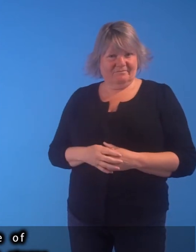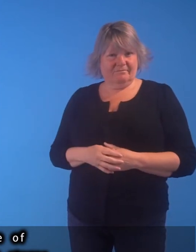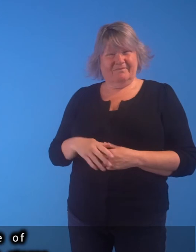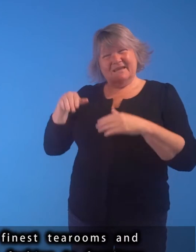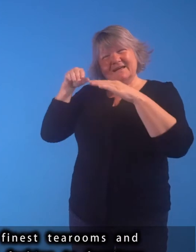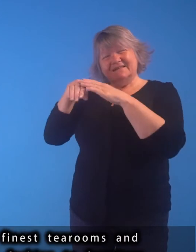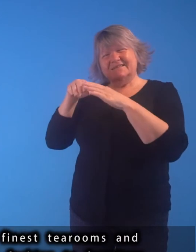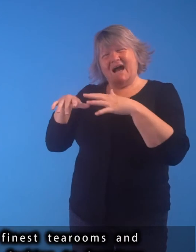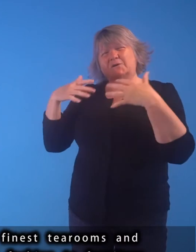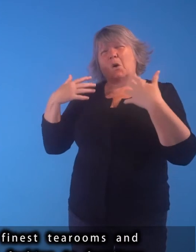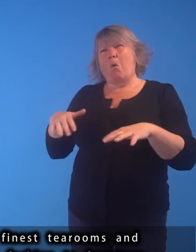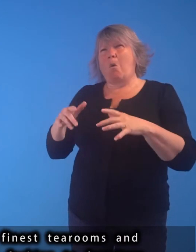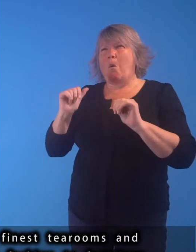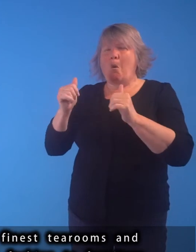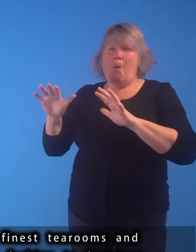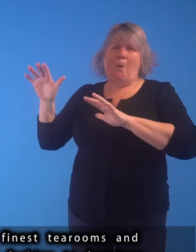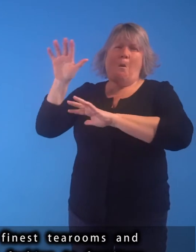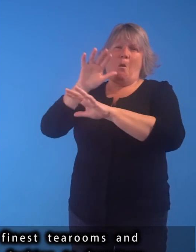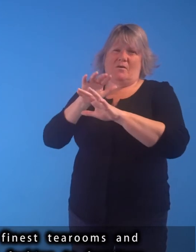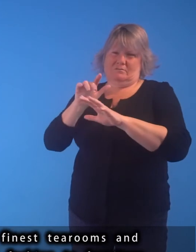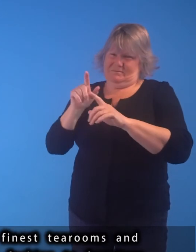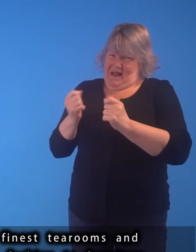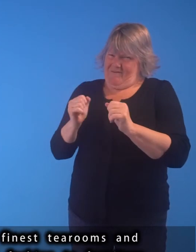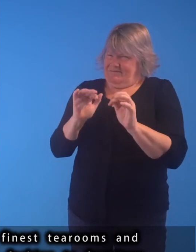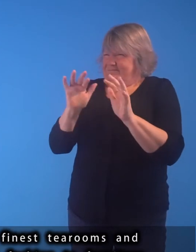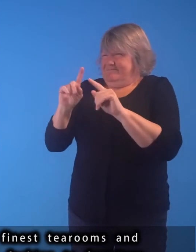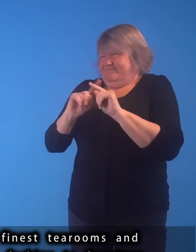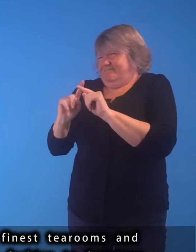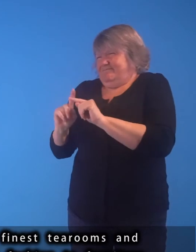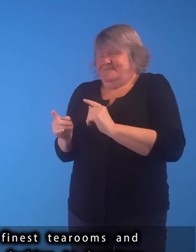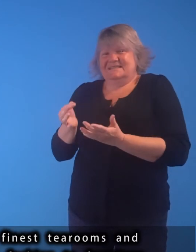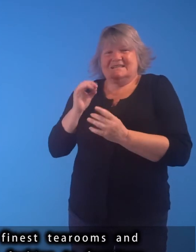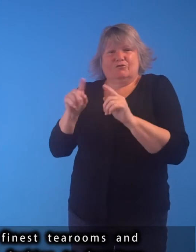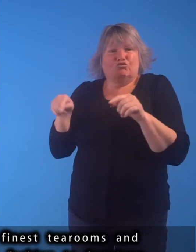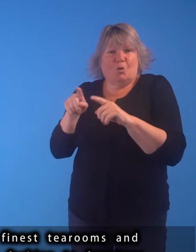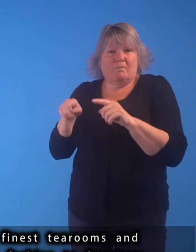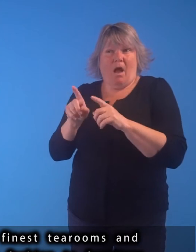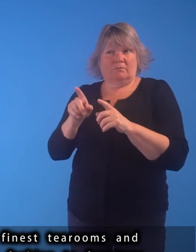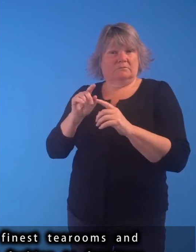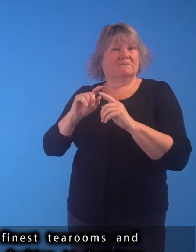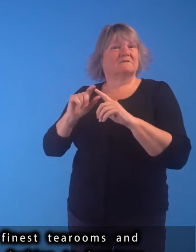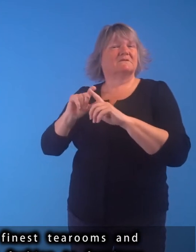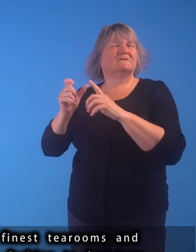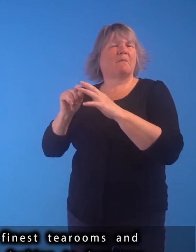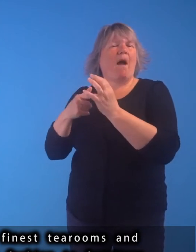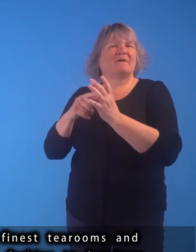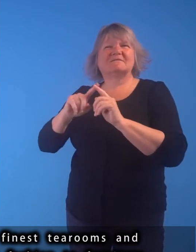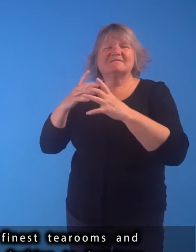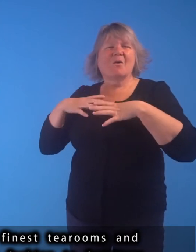Its elaborate interiors boasted the finest tea rooms, and departments ranging from China wear,